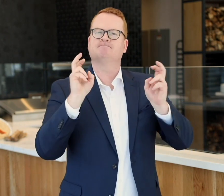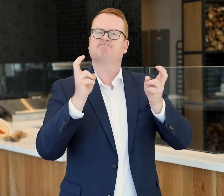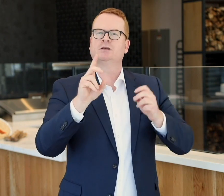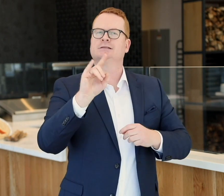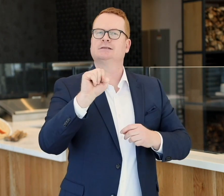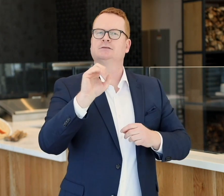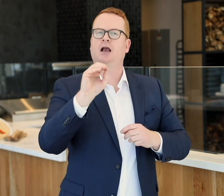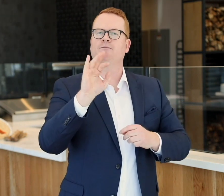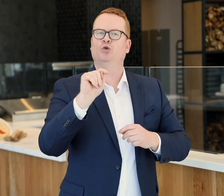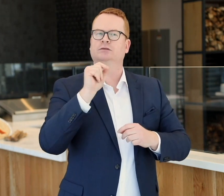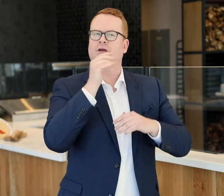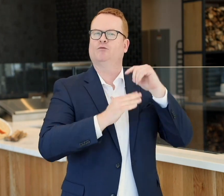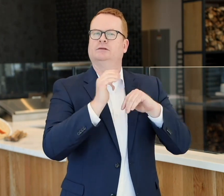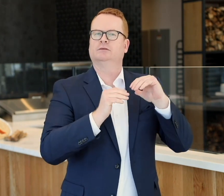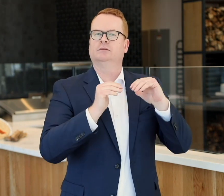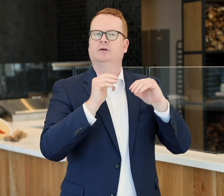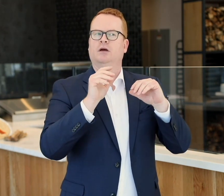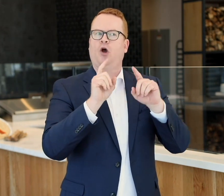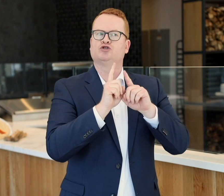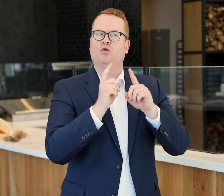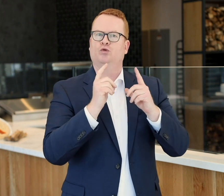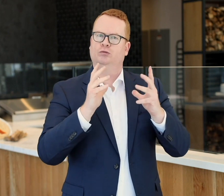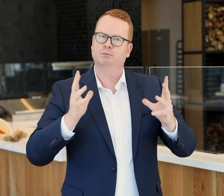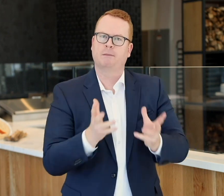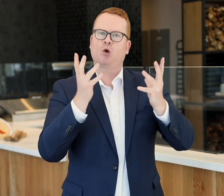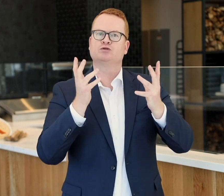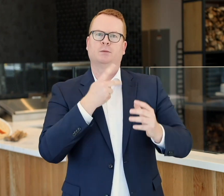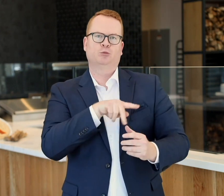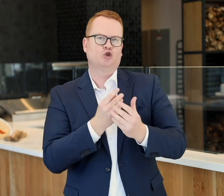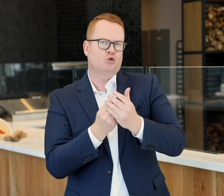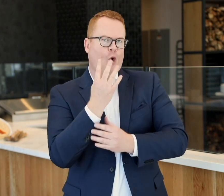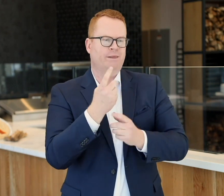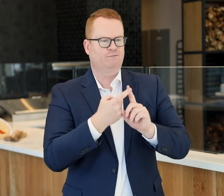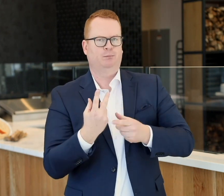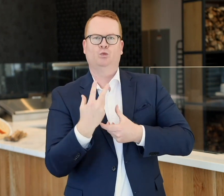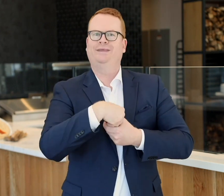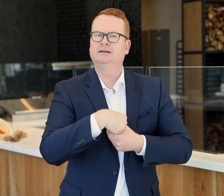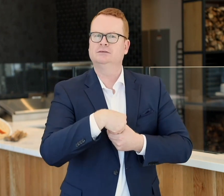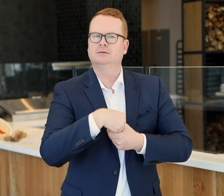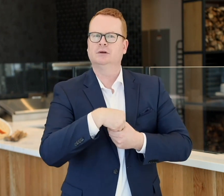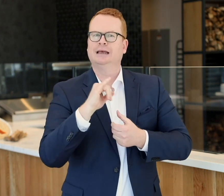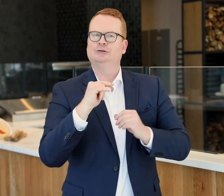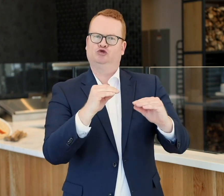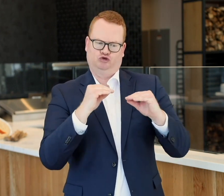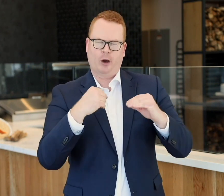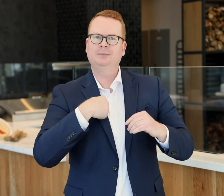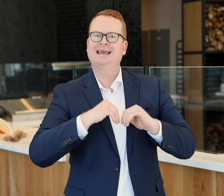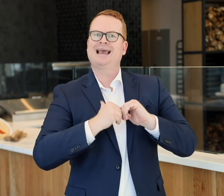But this discomfort can also promote personal growth from within. My being uncomfortable